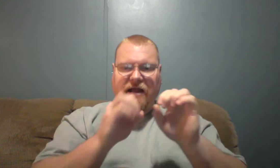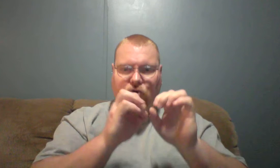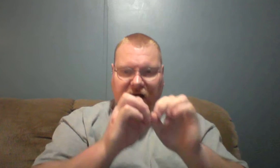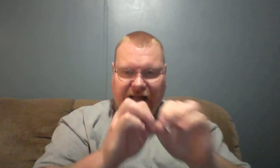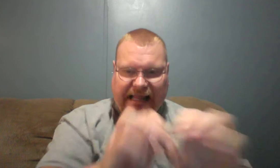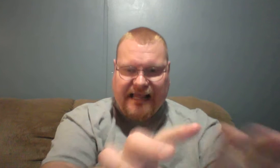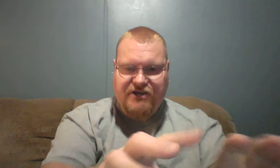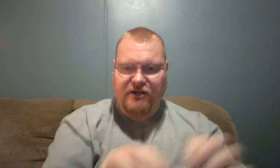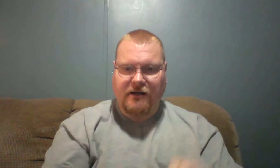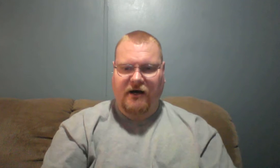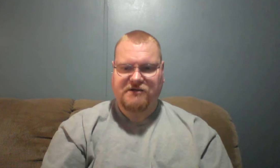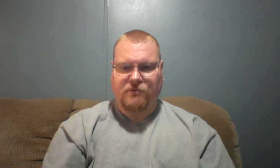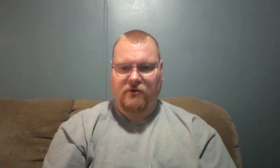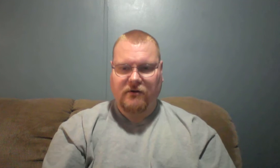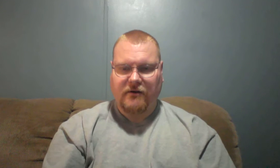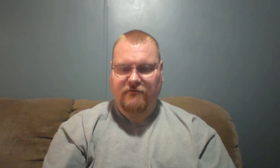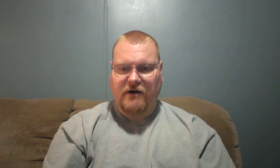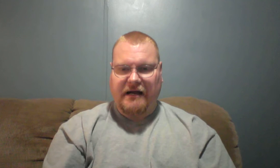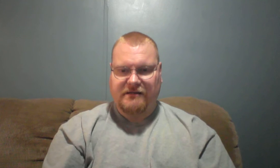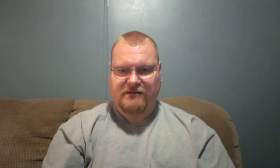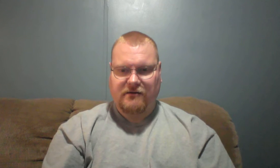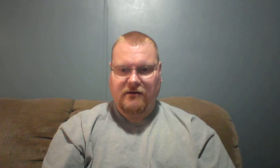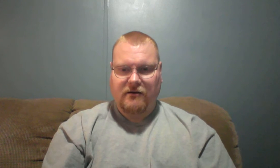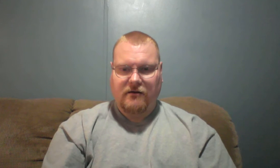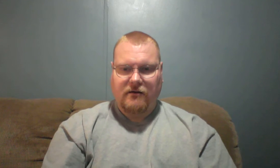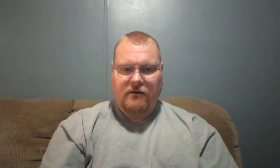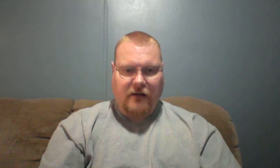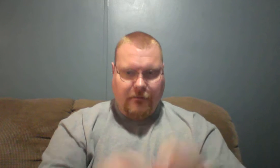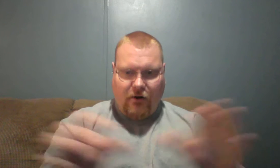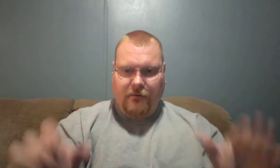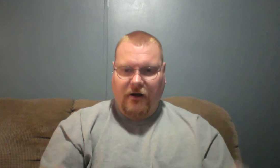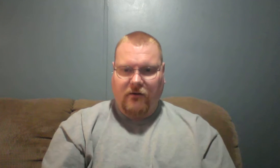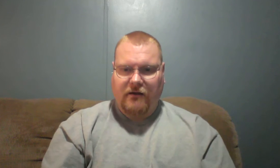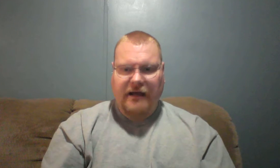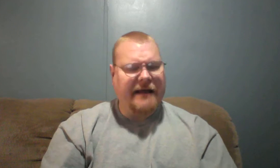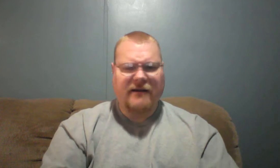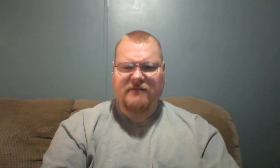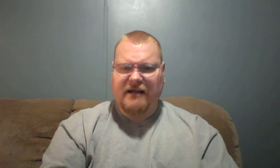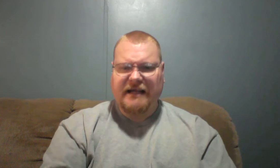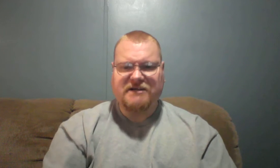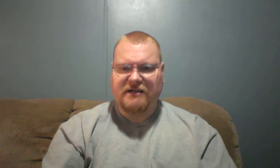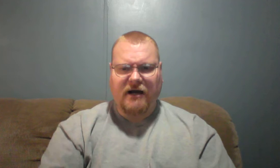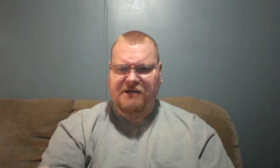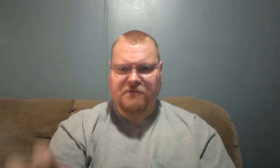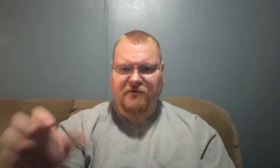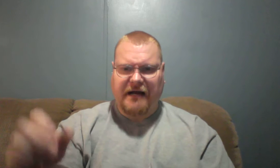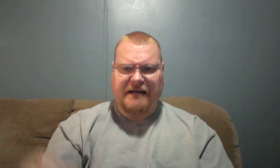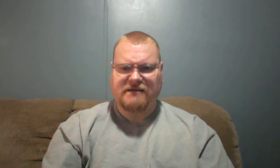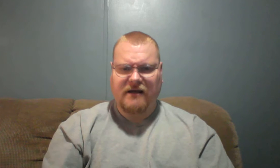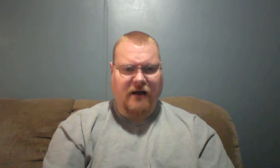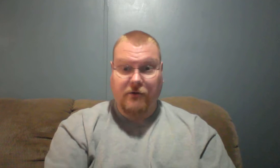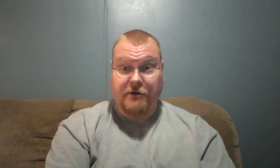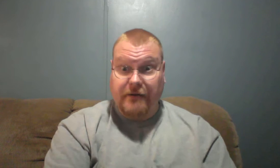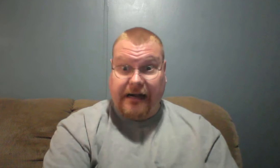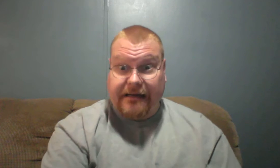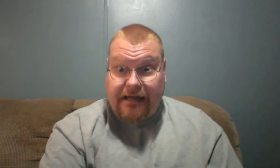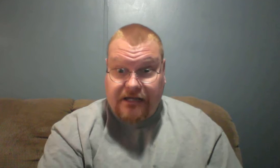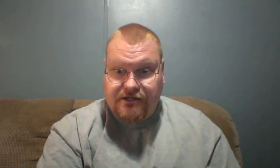you unleash the gospel of Christ upon them all. Hey, I'd love to unleash the gospel of Christ on the United Nations,